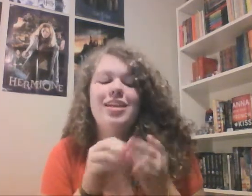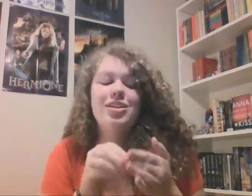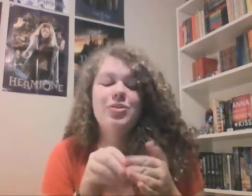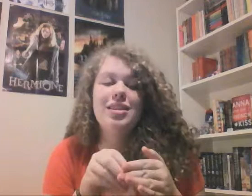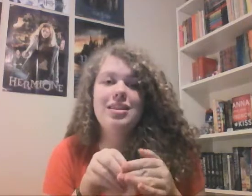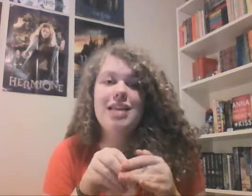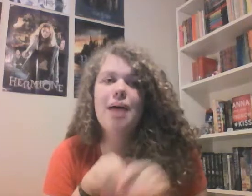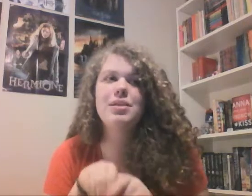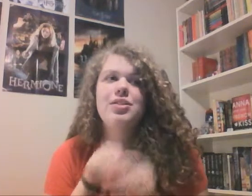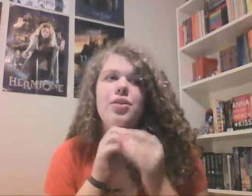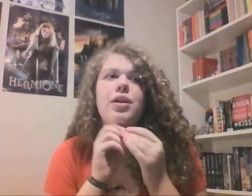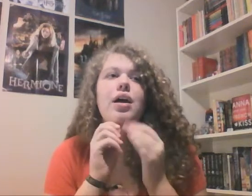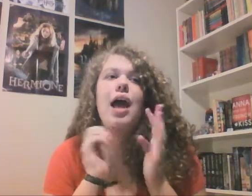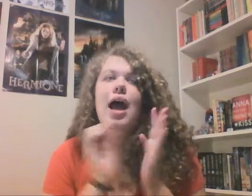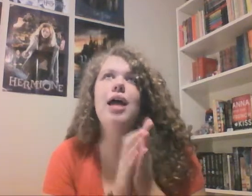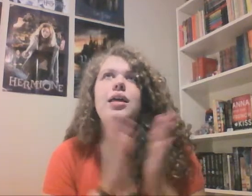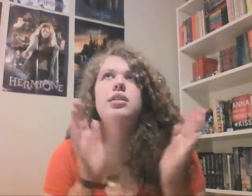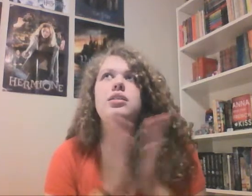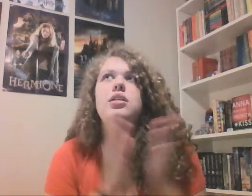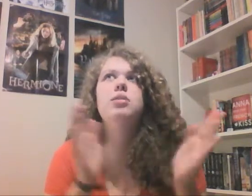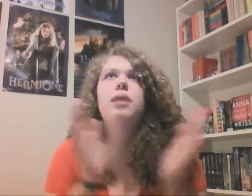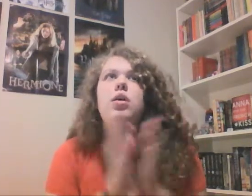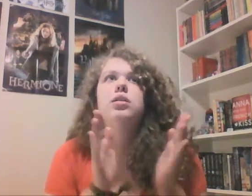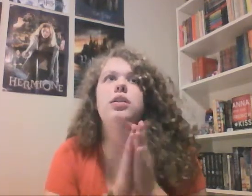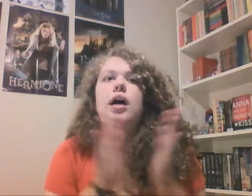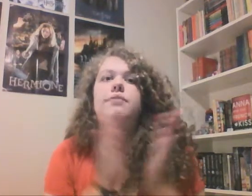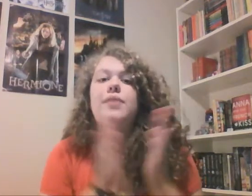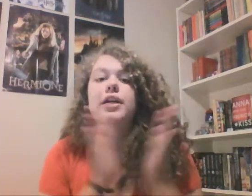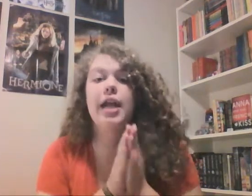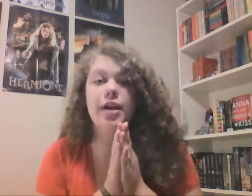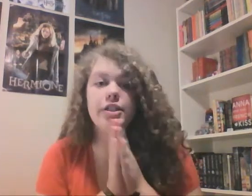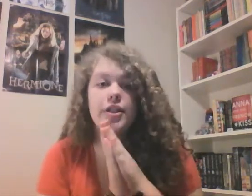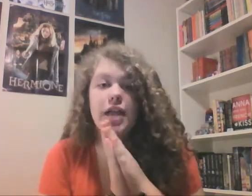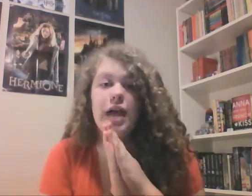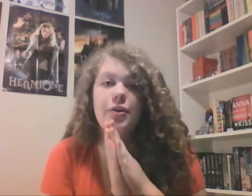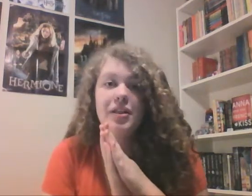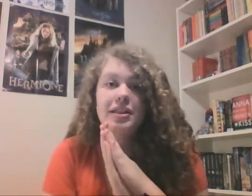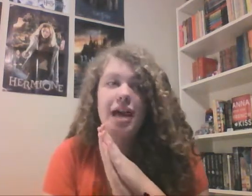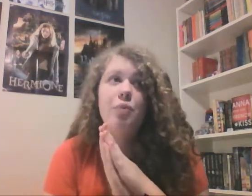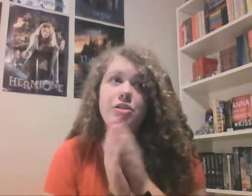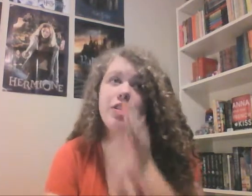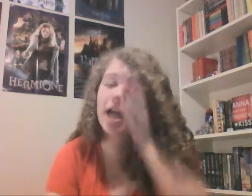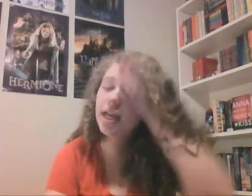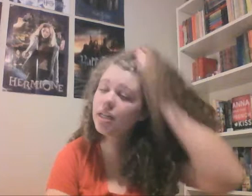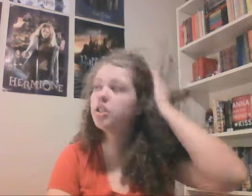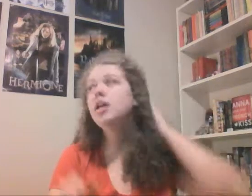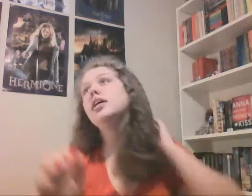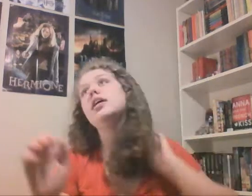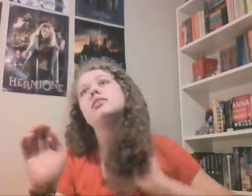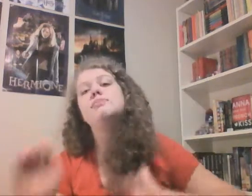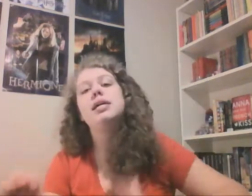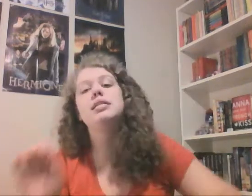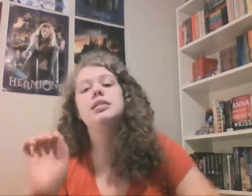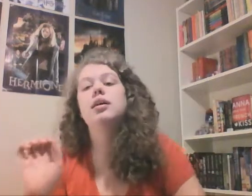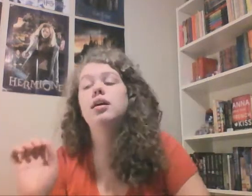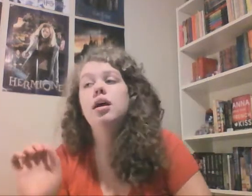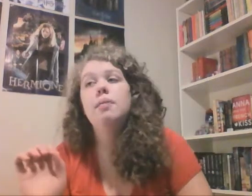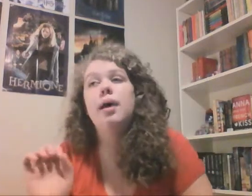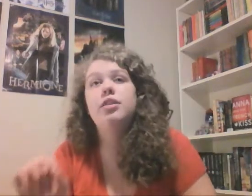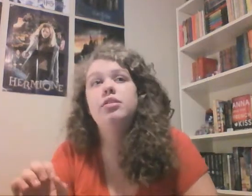enjoyed this episode Alec is still my all-time favorite character and I don't think that will change he is amazing Matthew